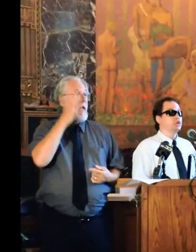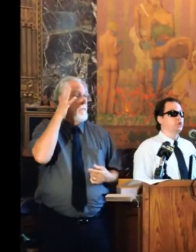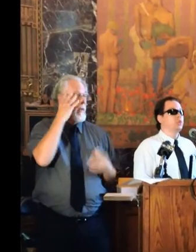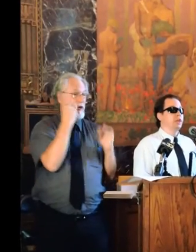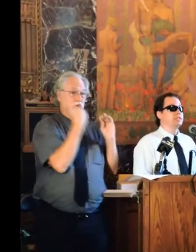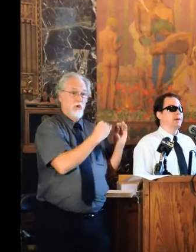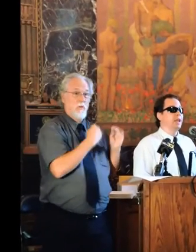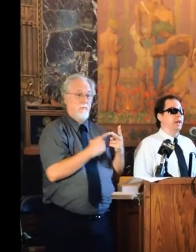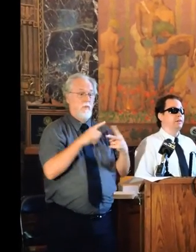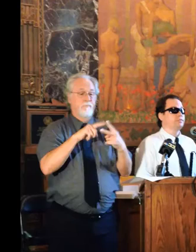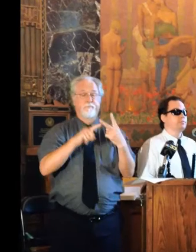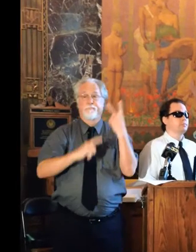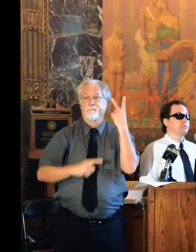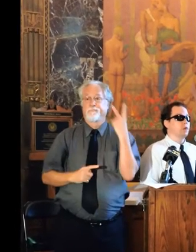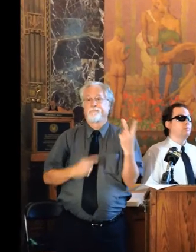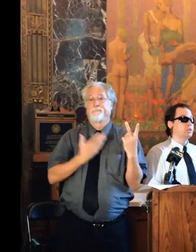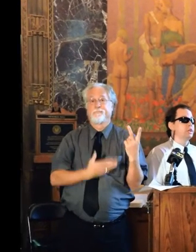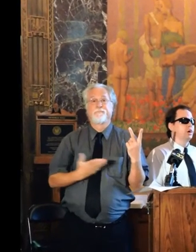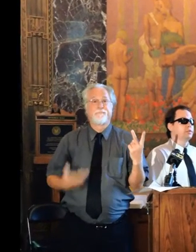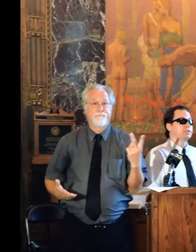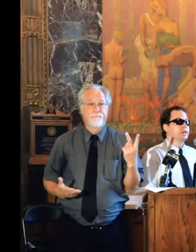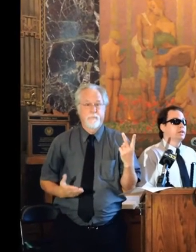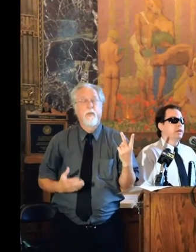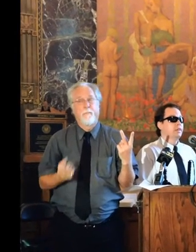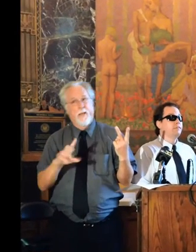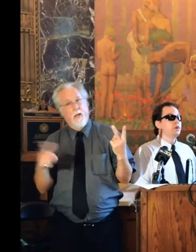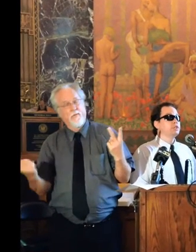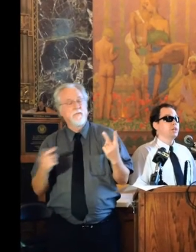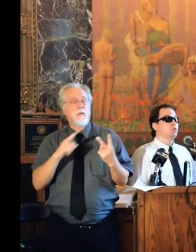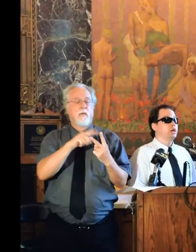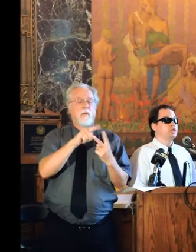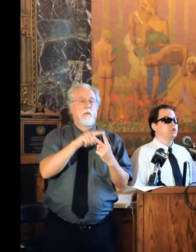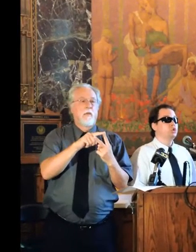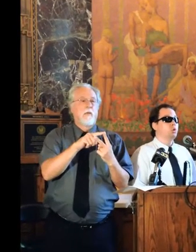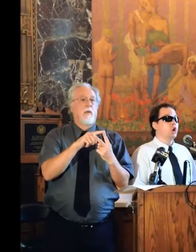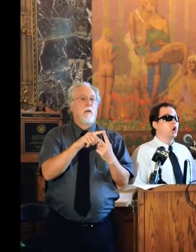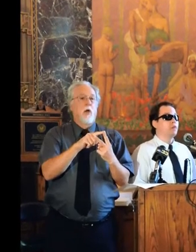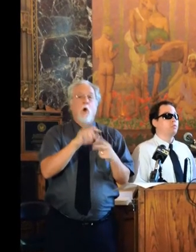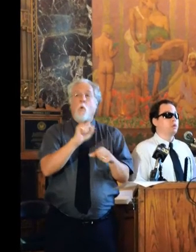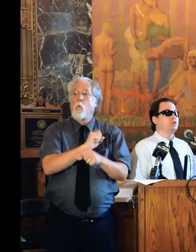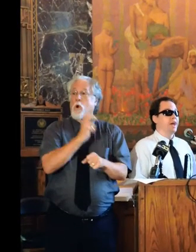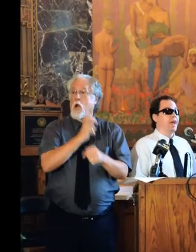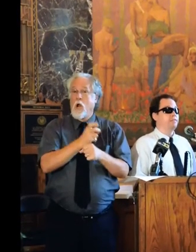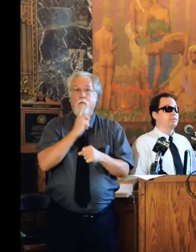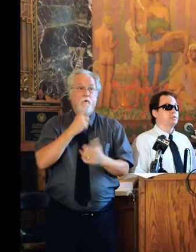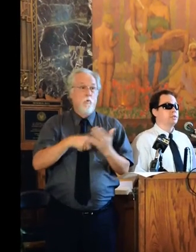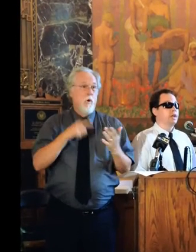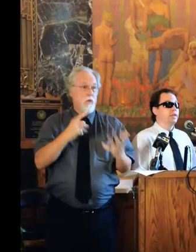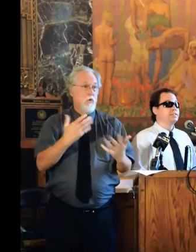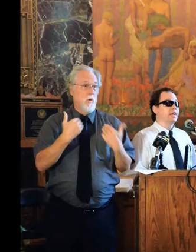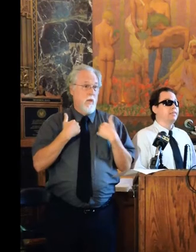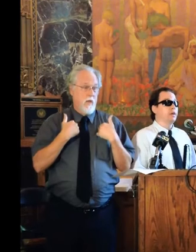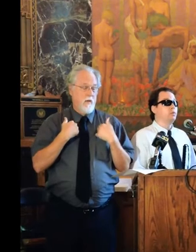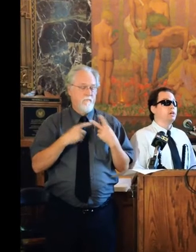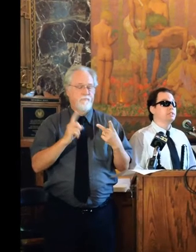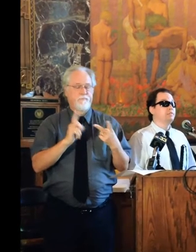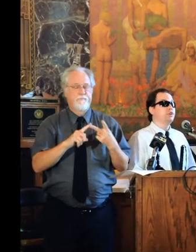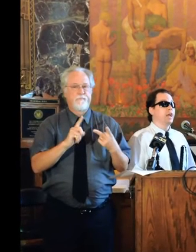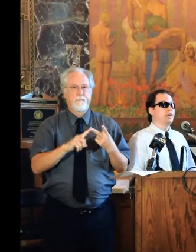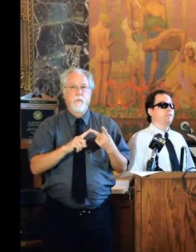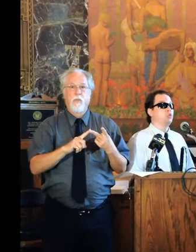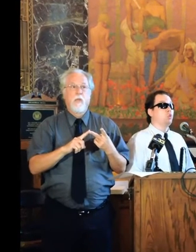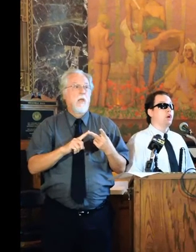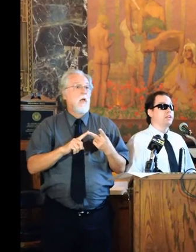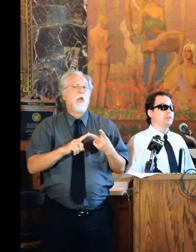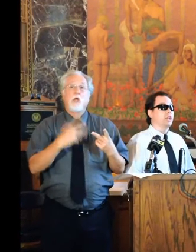taught me two things about life, amongst others. The first thing was, you work hard for what you have, and the second thing was,